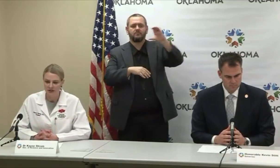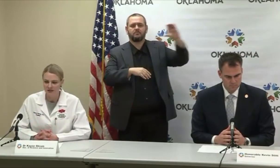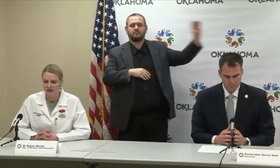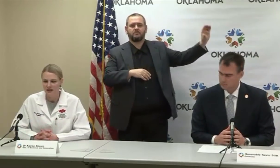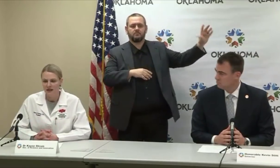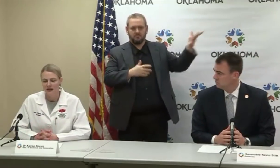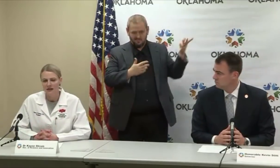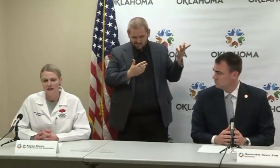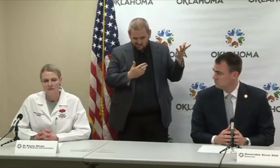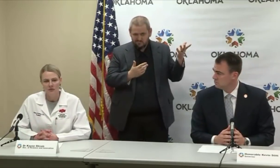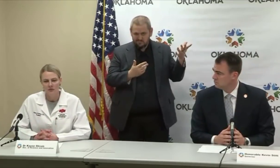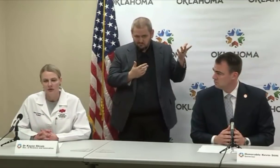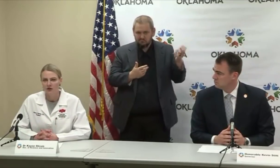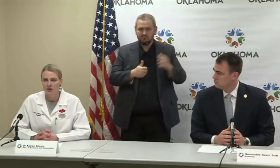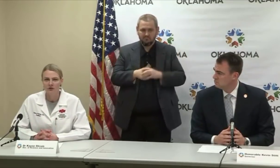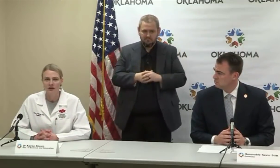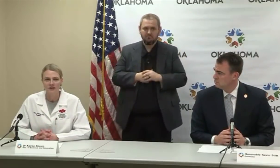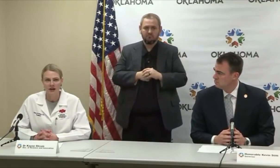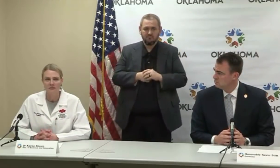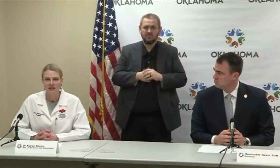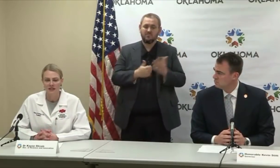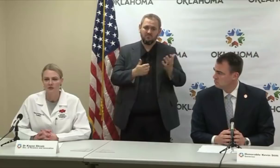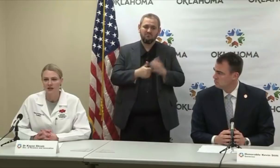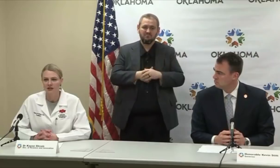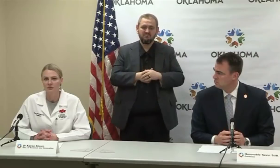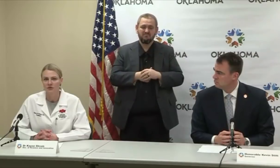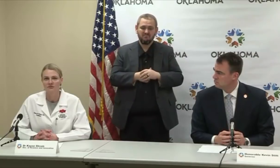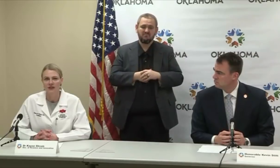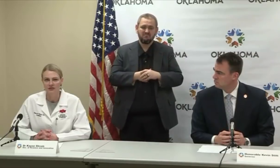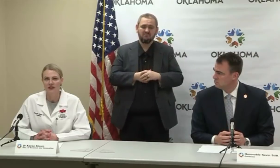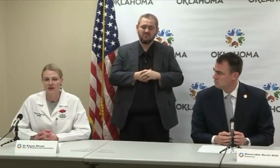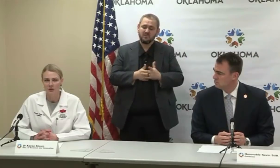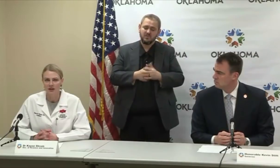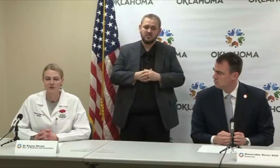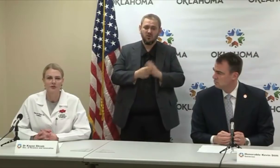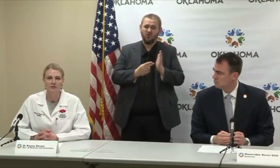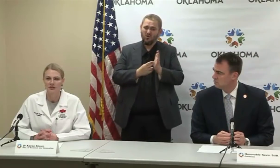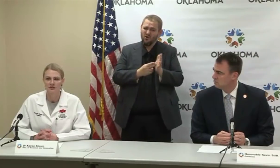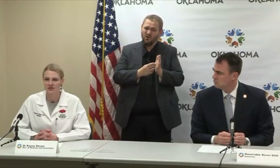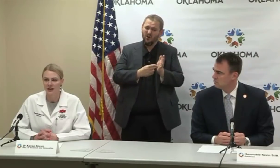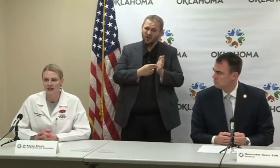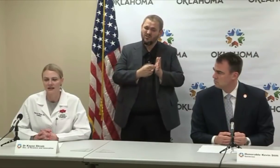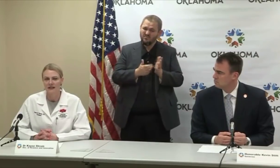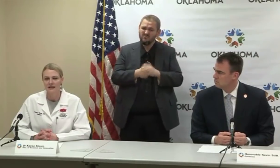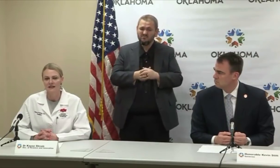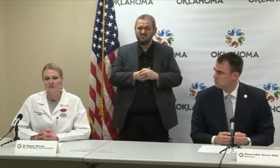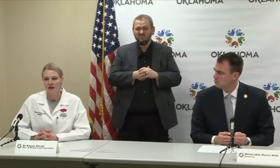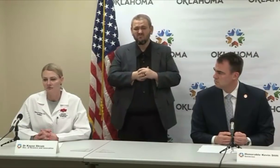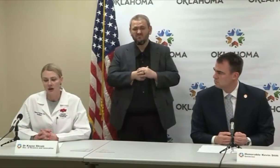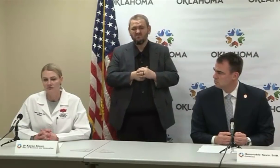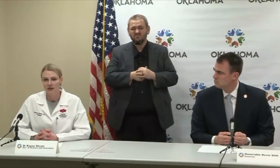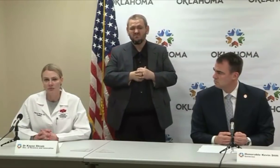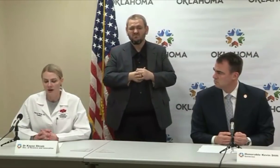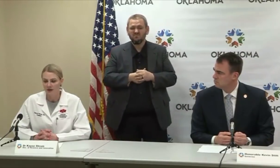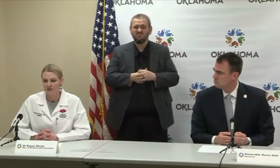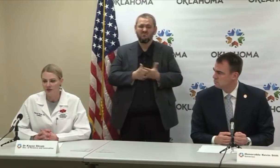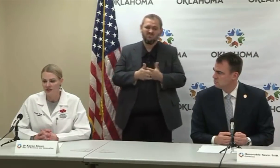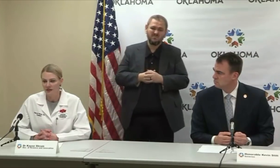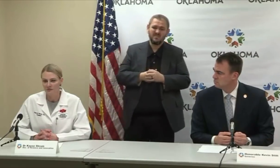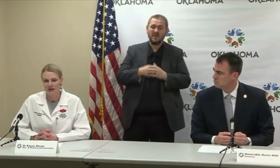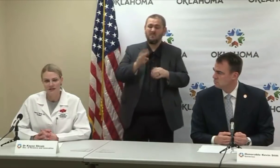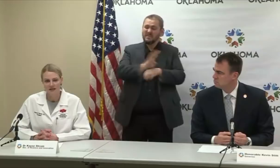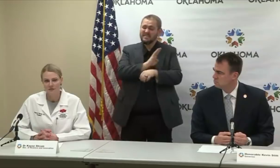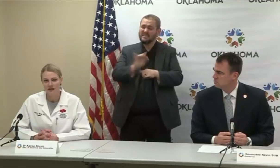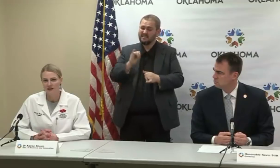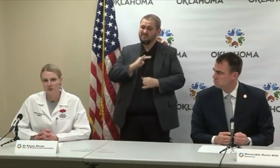challenges, our turnaround time in getting reagent was very, very quick through the commercial side. I'm very proud of our